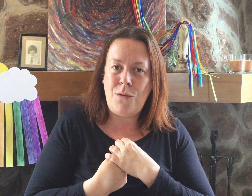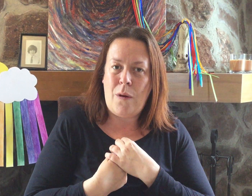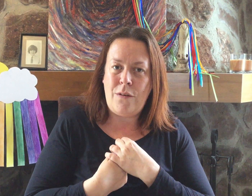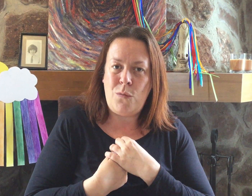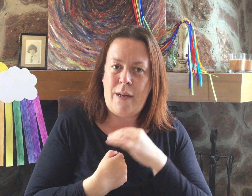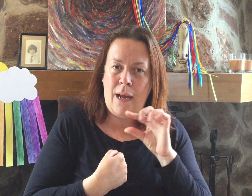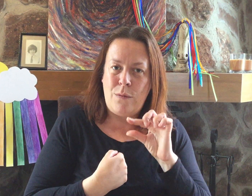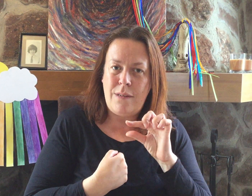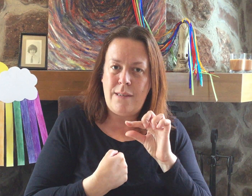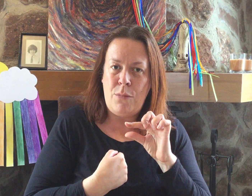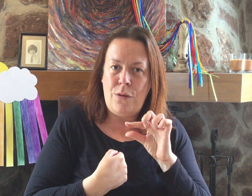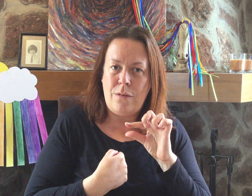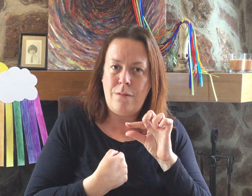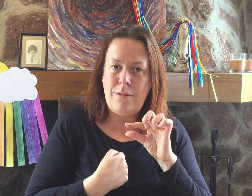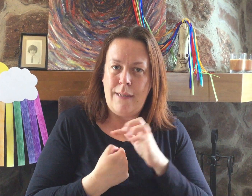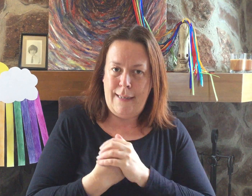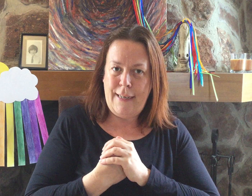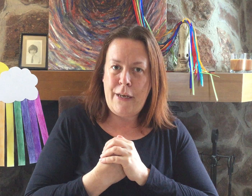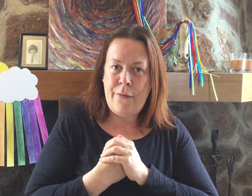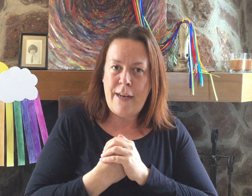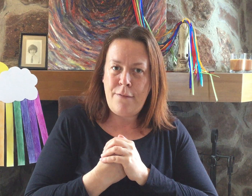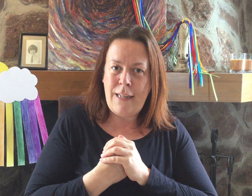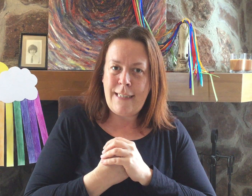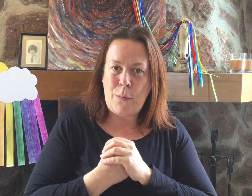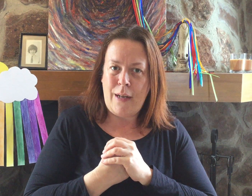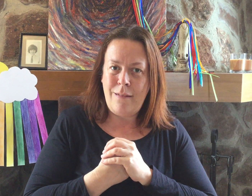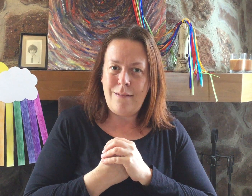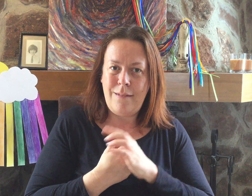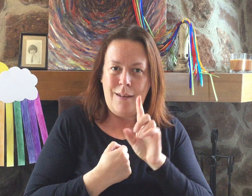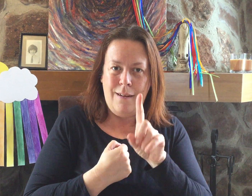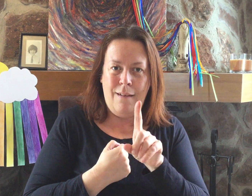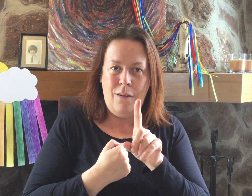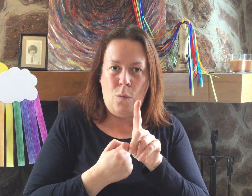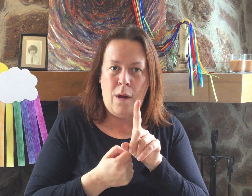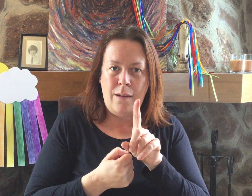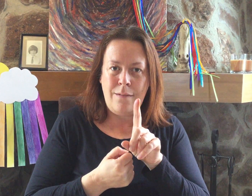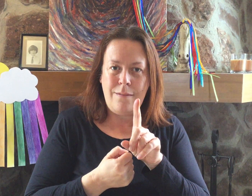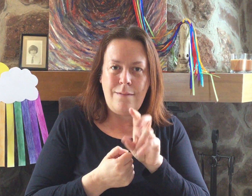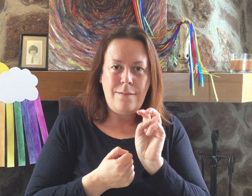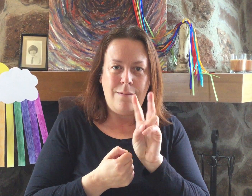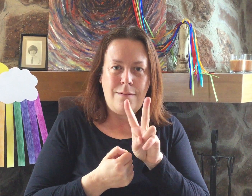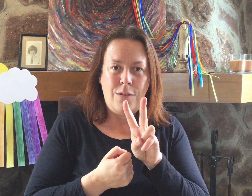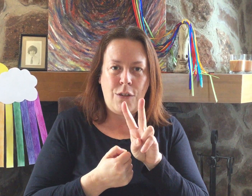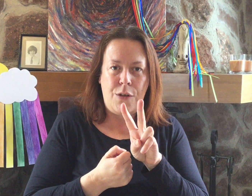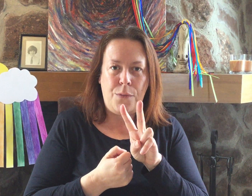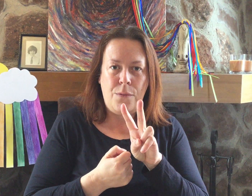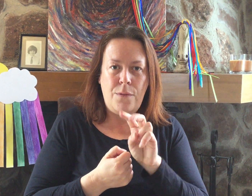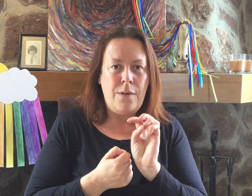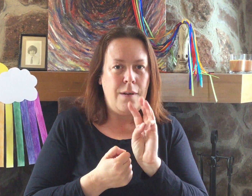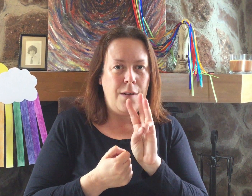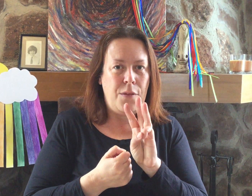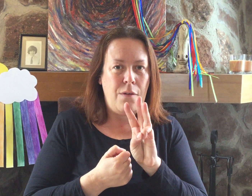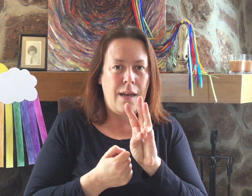to watch when I was small. Are you ready for this one? One, two, three.